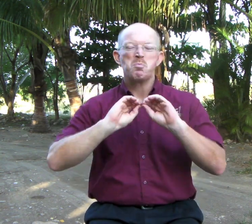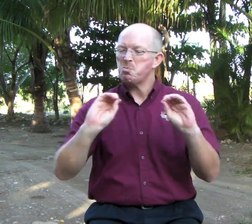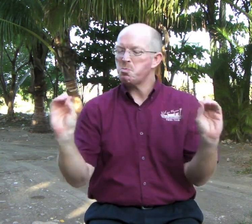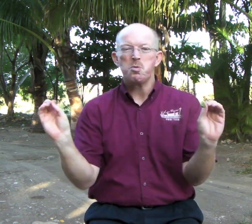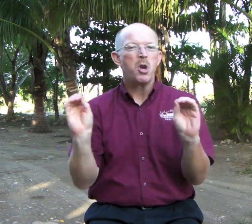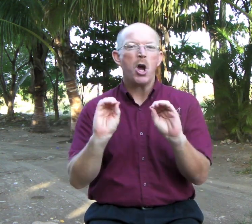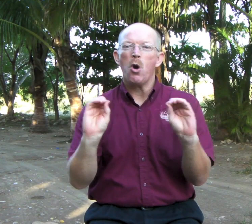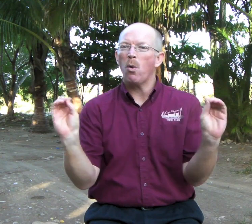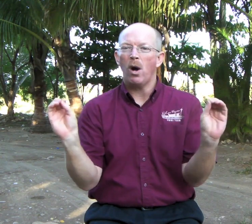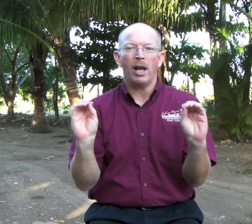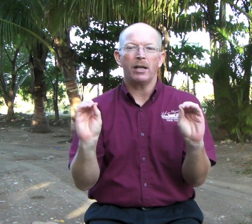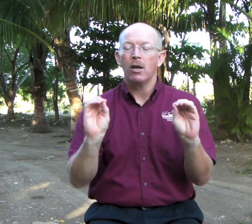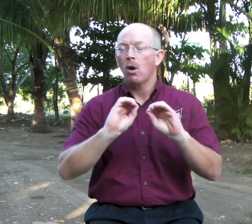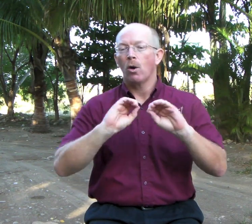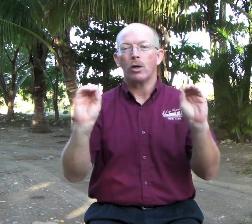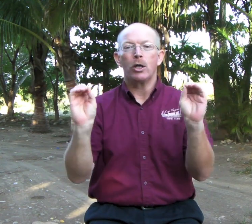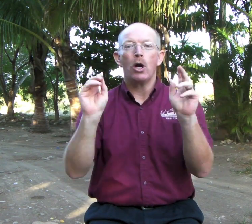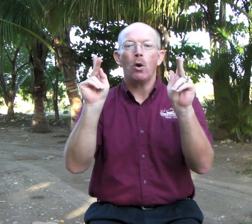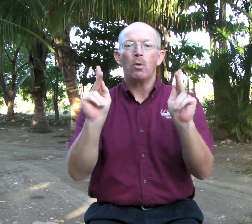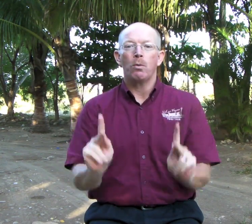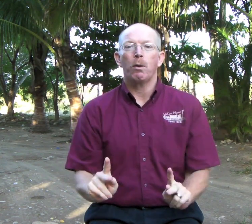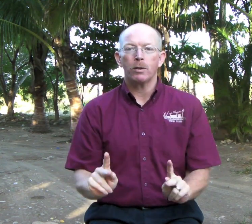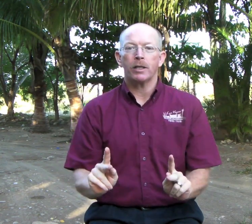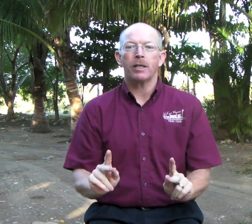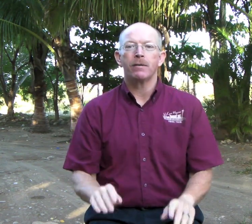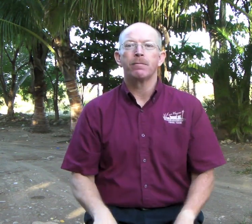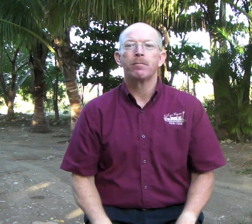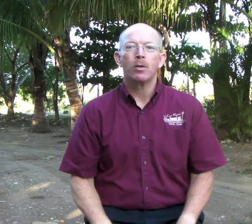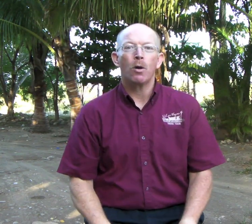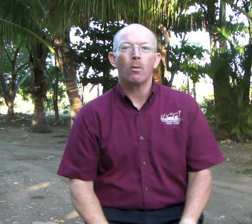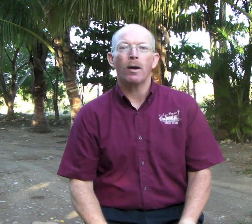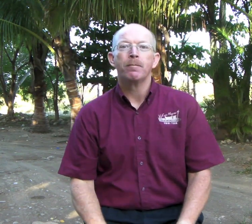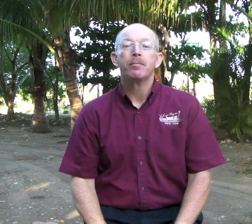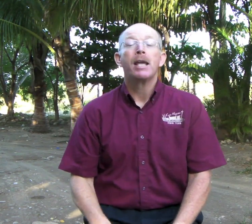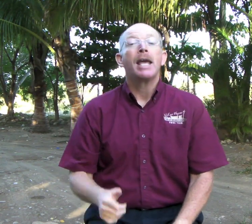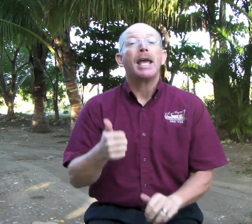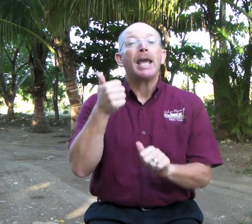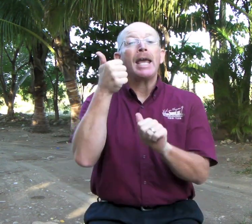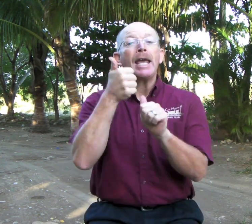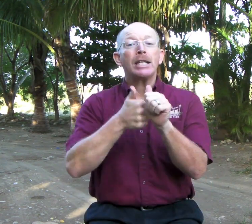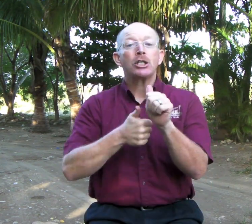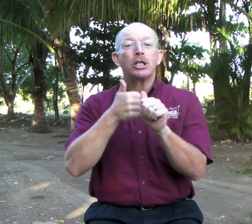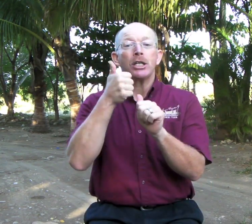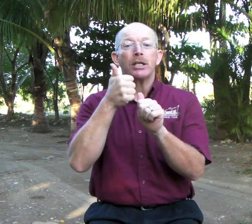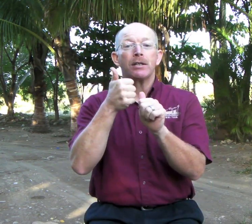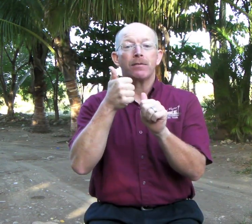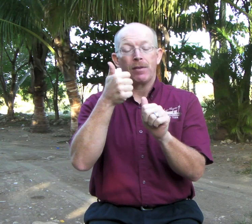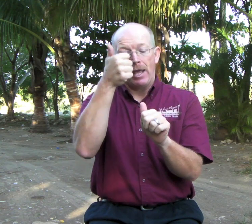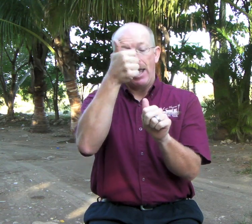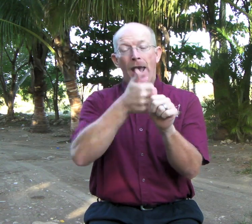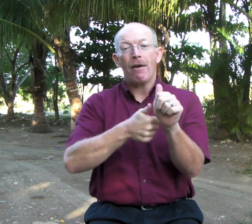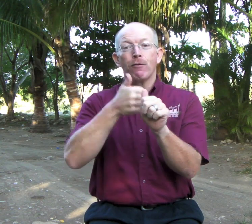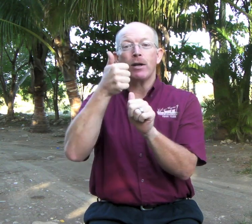No one. Or no person. No one. Each. Every.